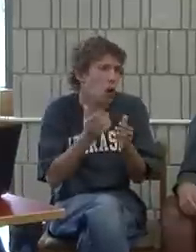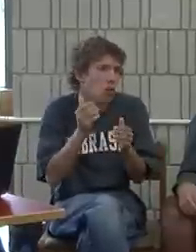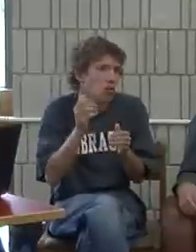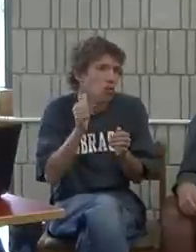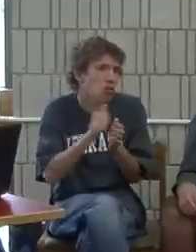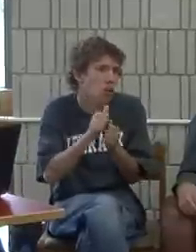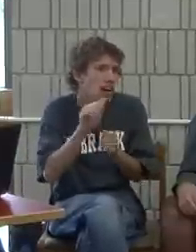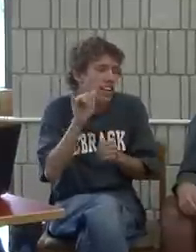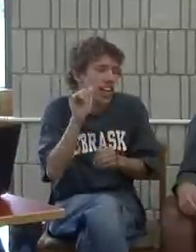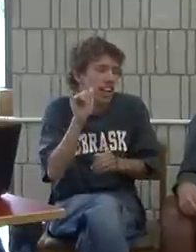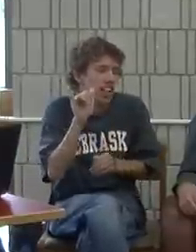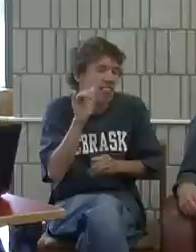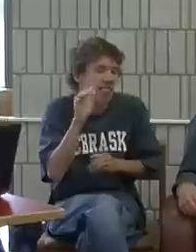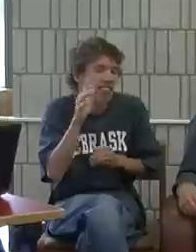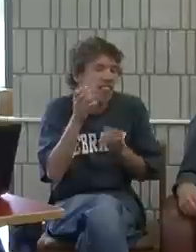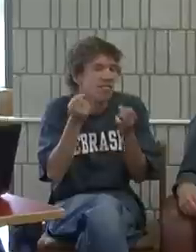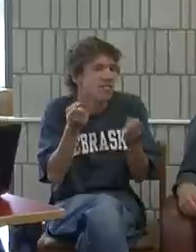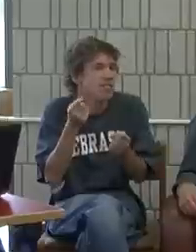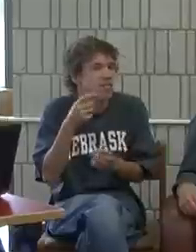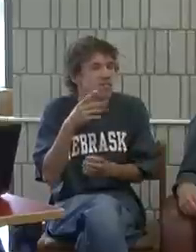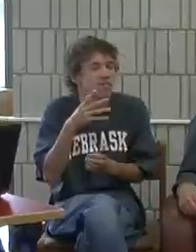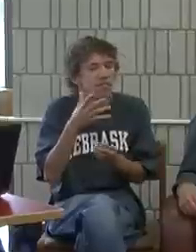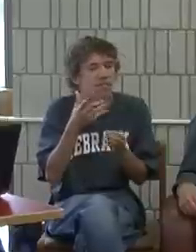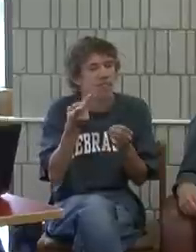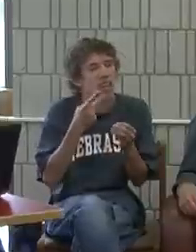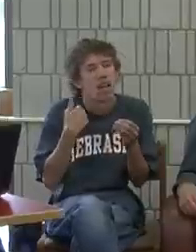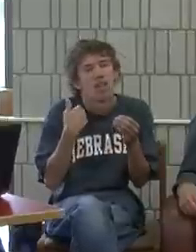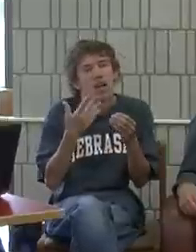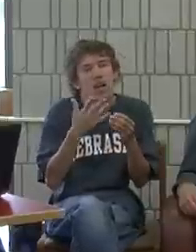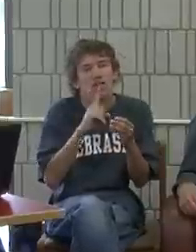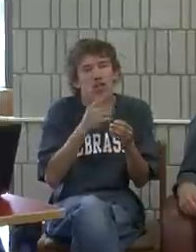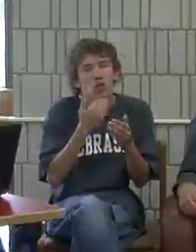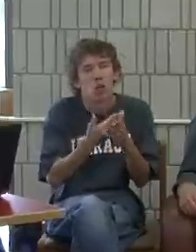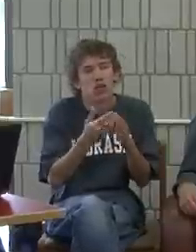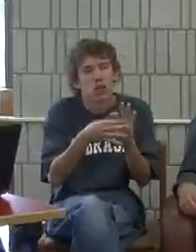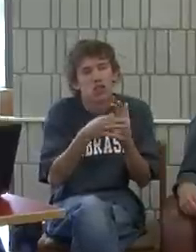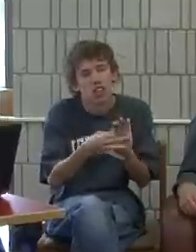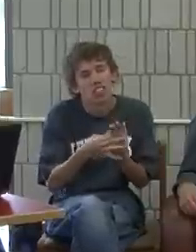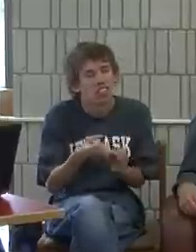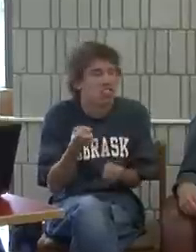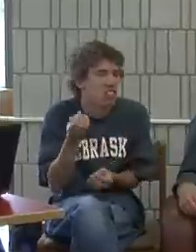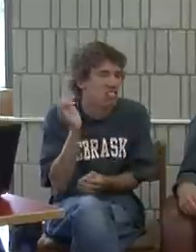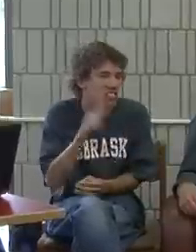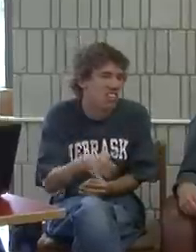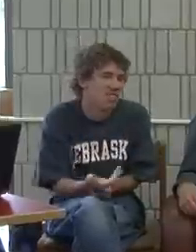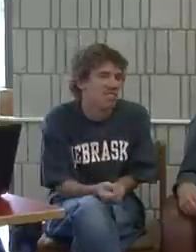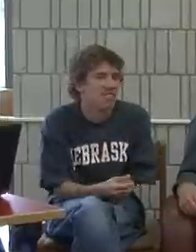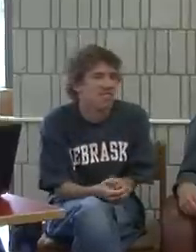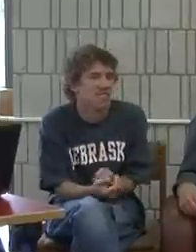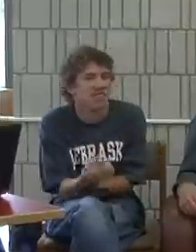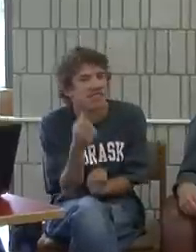but he really is good with trying to sign and we have a good relationship because of that.